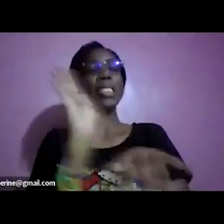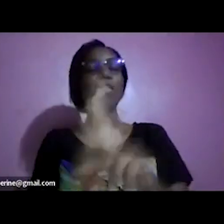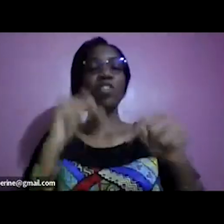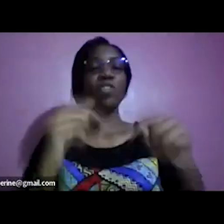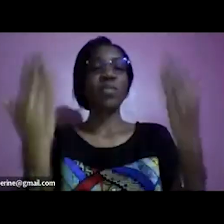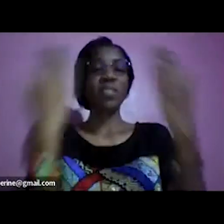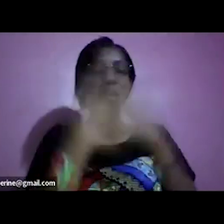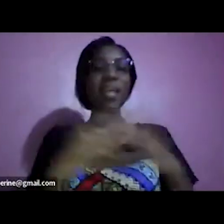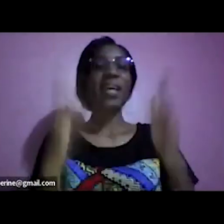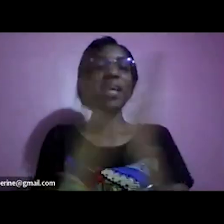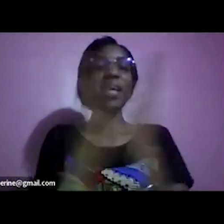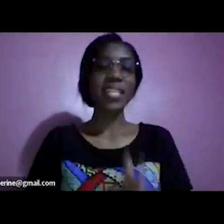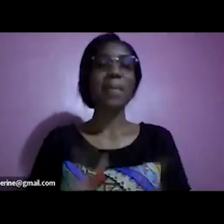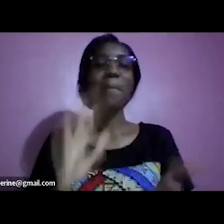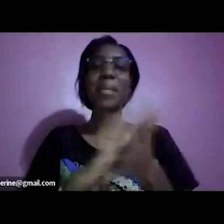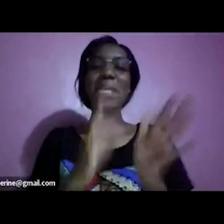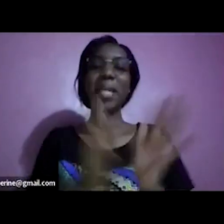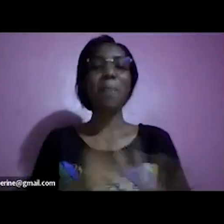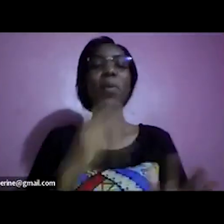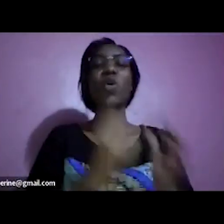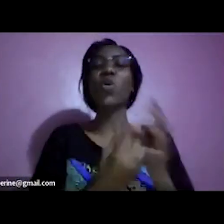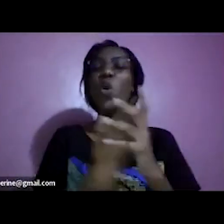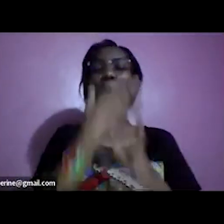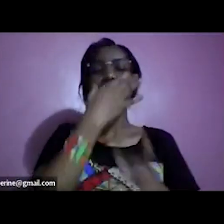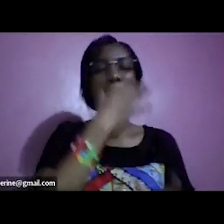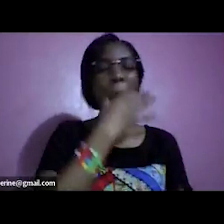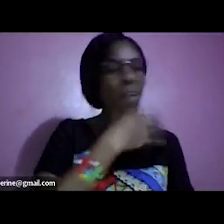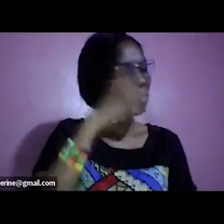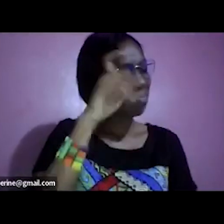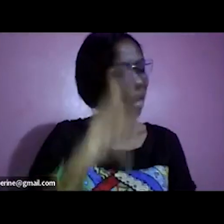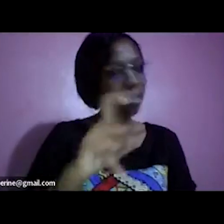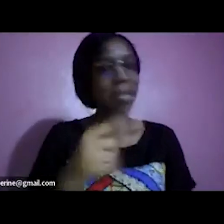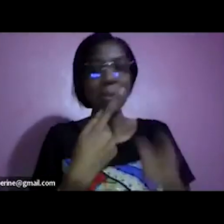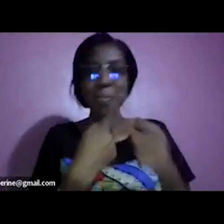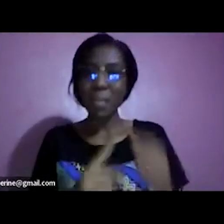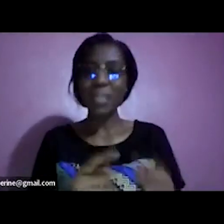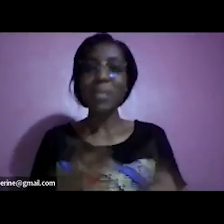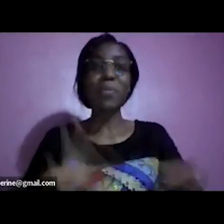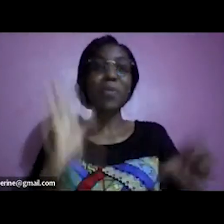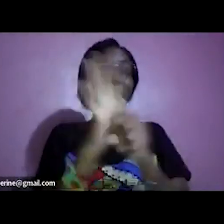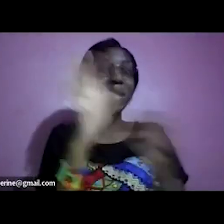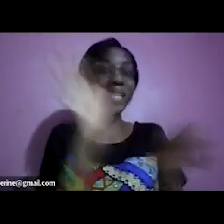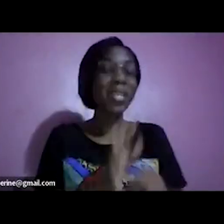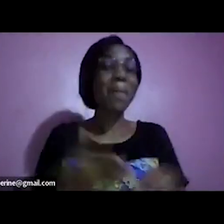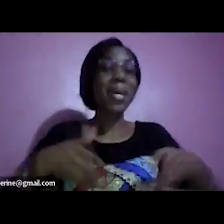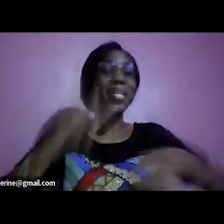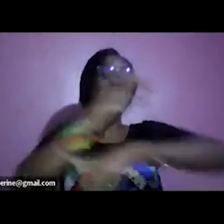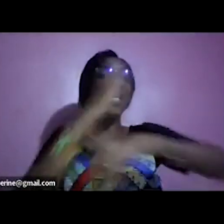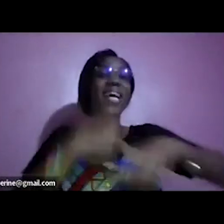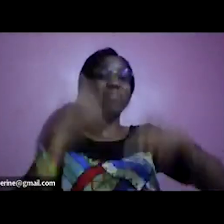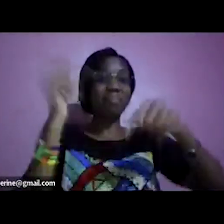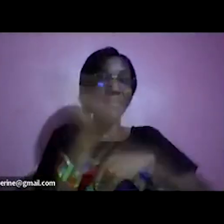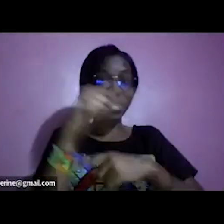i mean growing old is mandatory i mean we have no choice a lot of people have birthdays this month next month and all that but